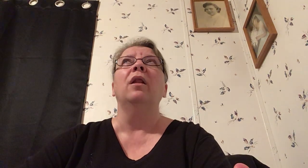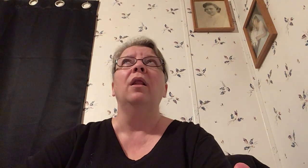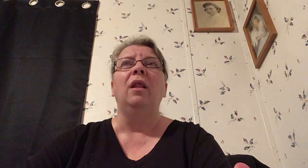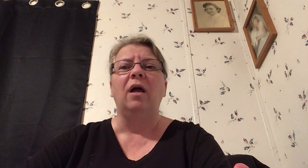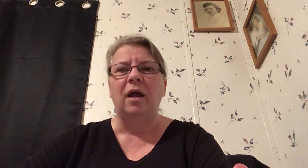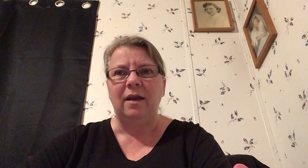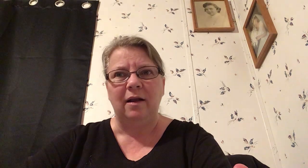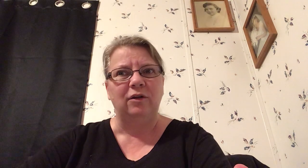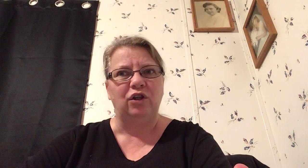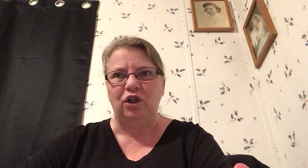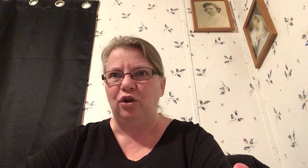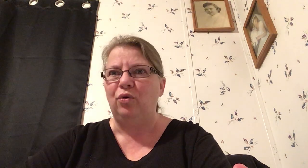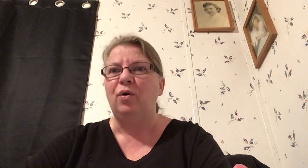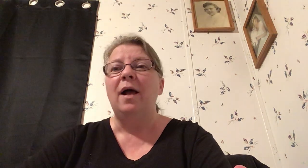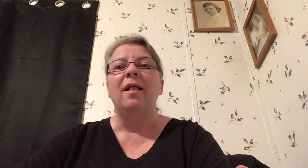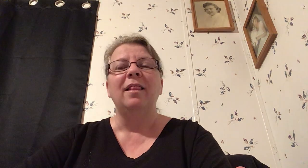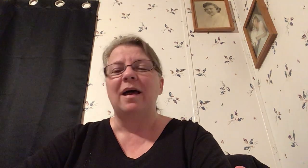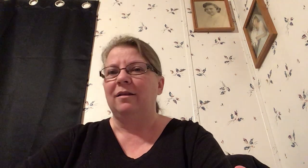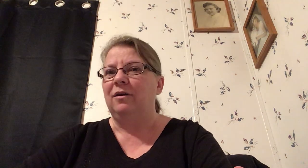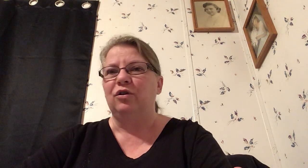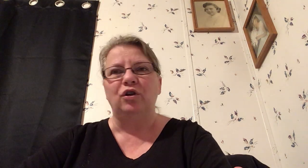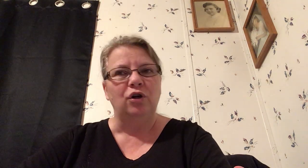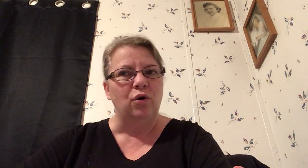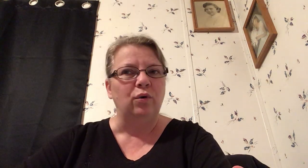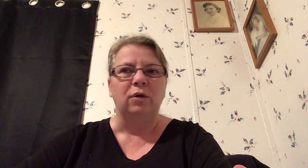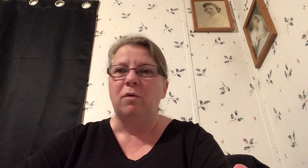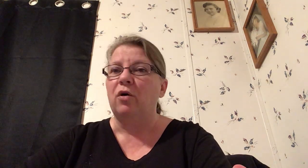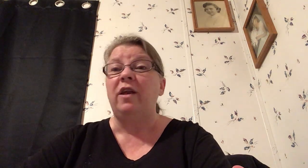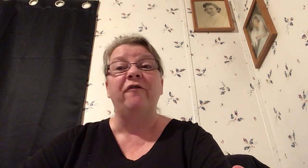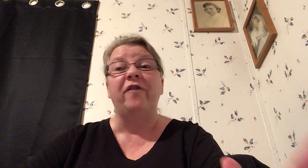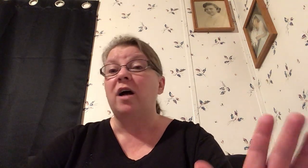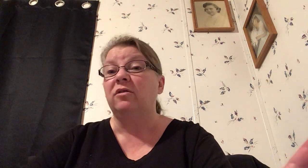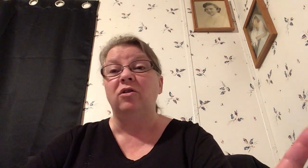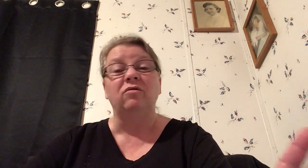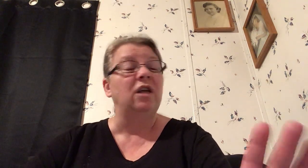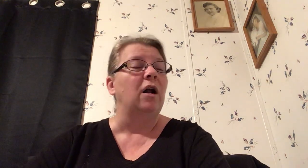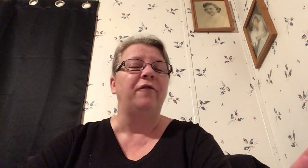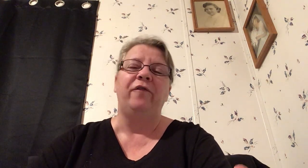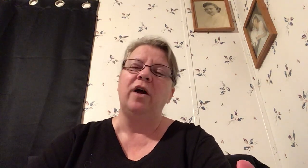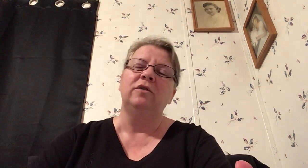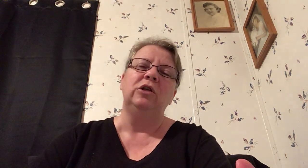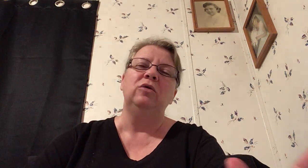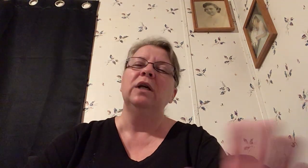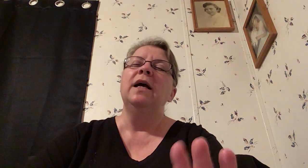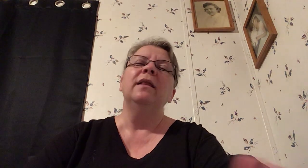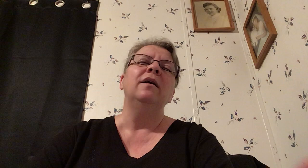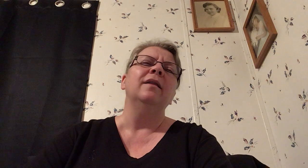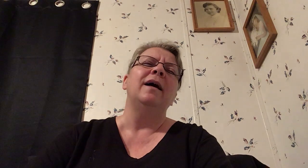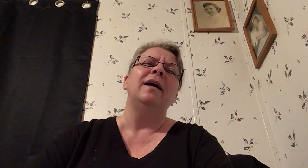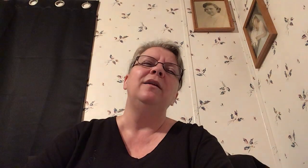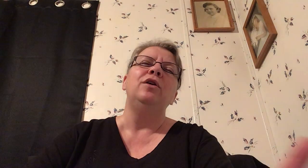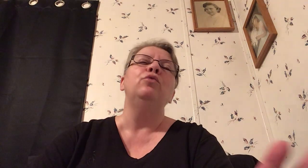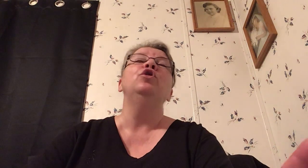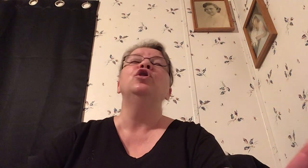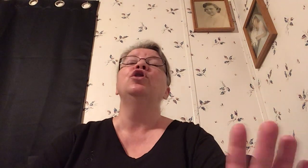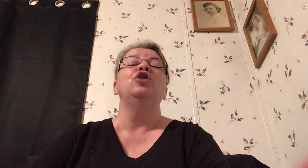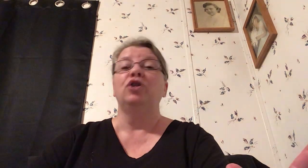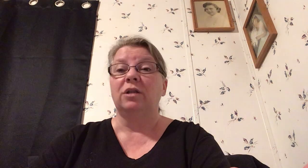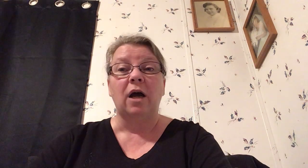lying to you like there's no tomorrow even Fox News get off of Fox News they're lying to you just just stop